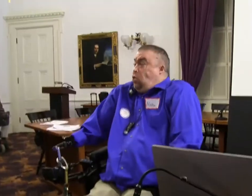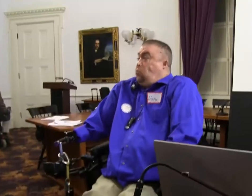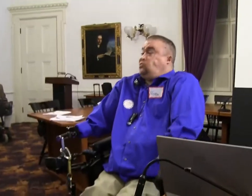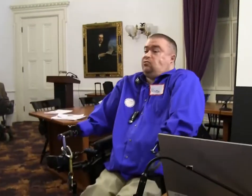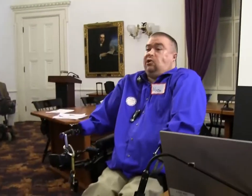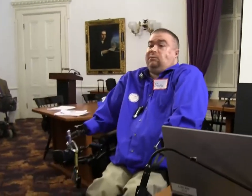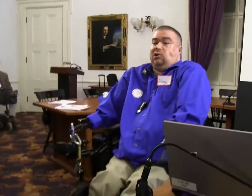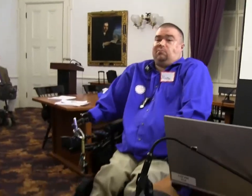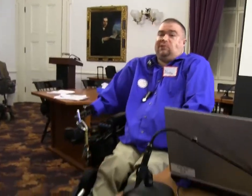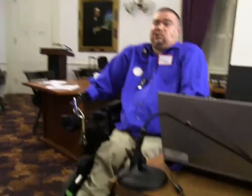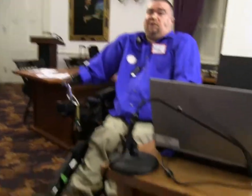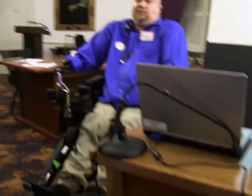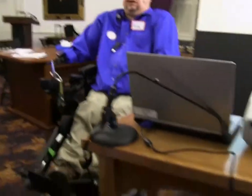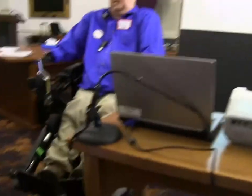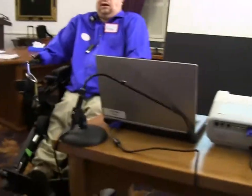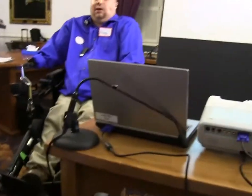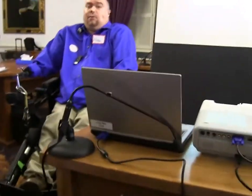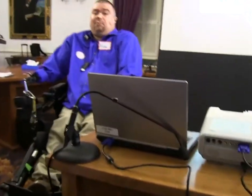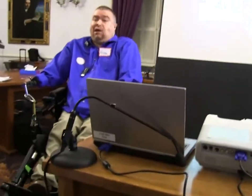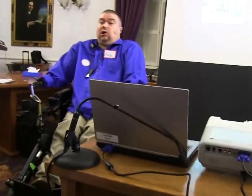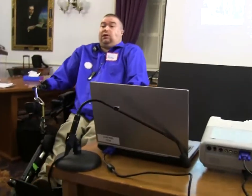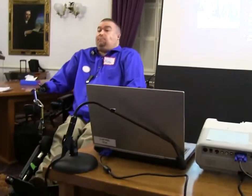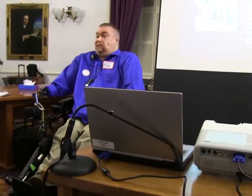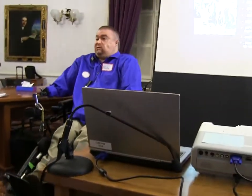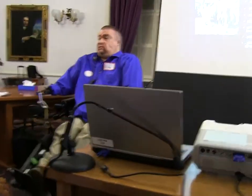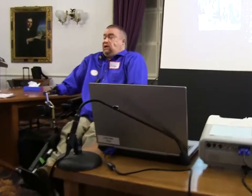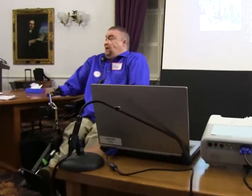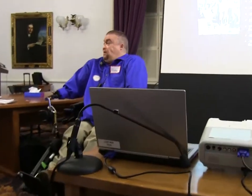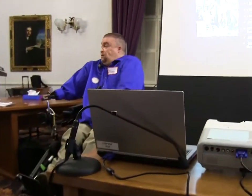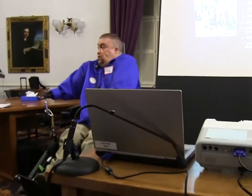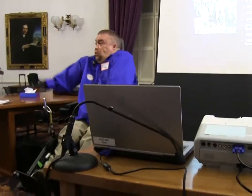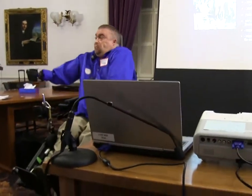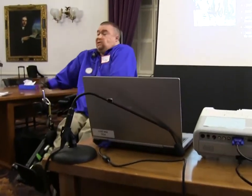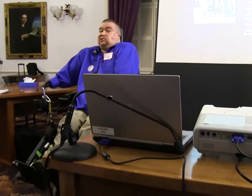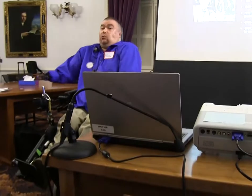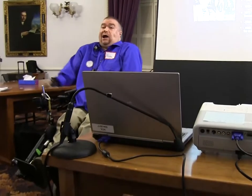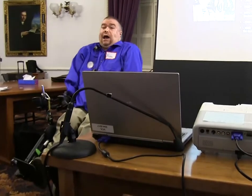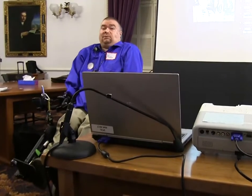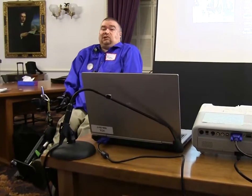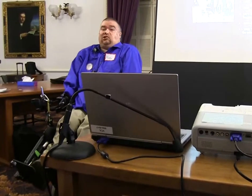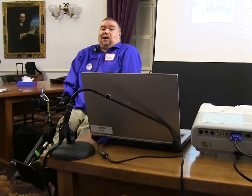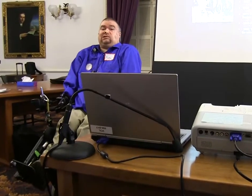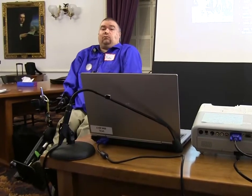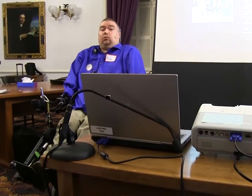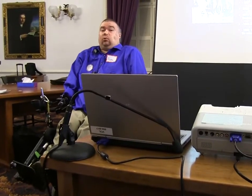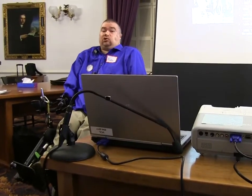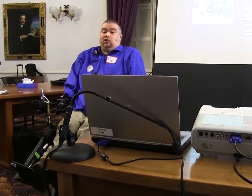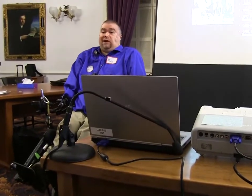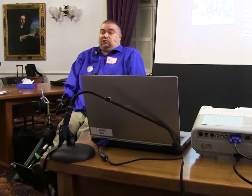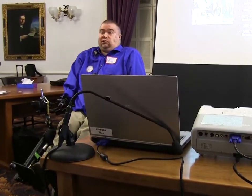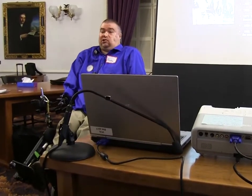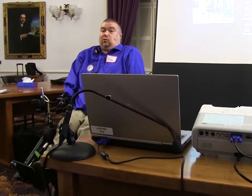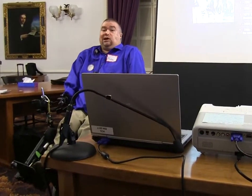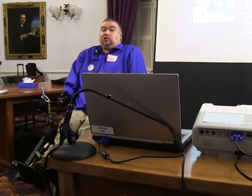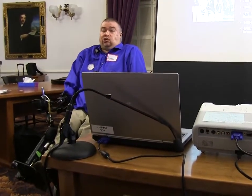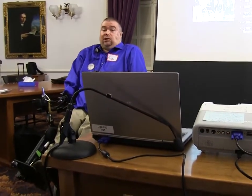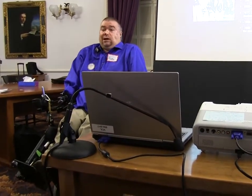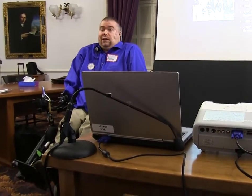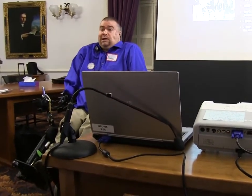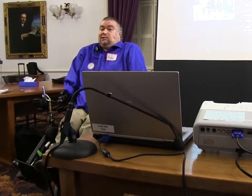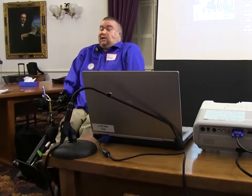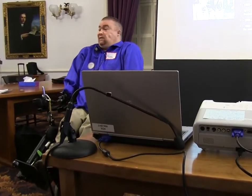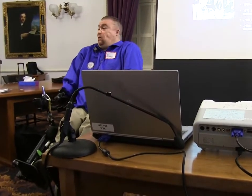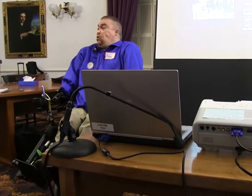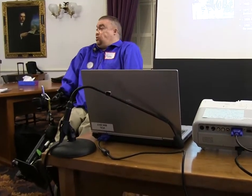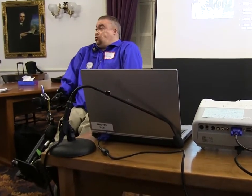which is really the birthplace of the Paralympics, and basically what happens is you get some World War II veterans who are injured,